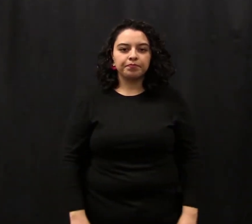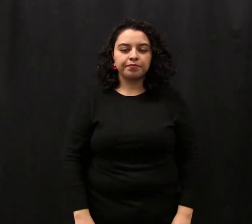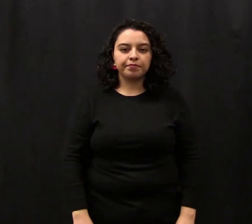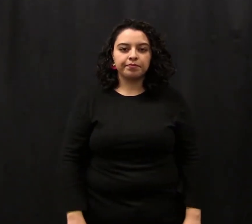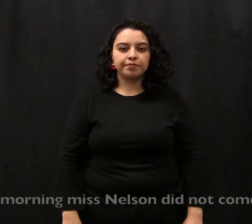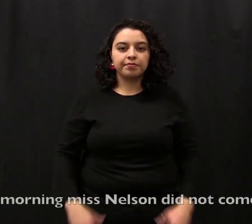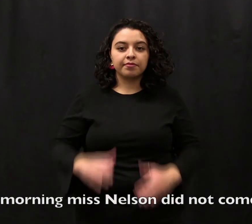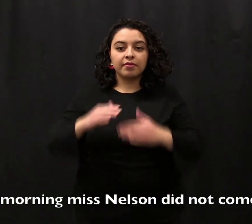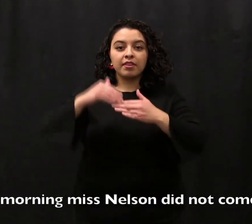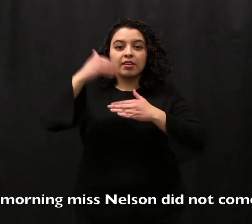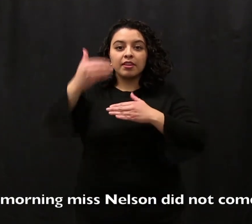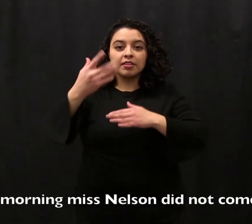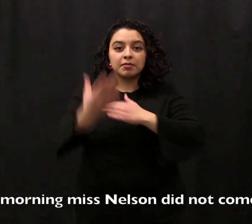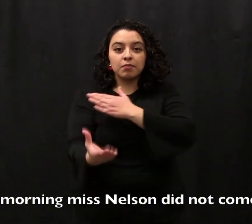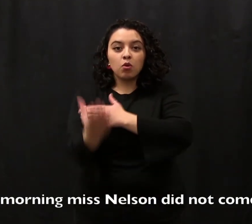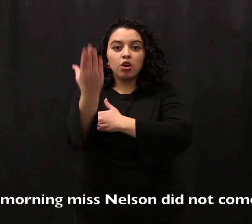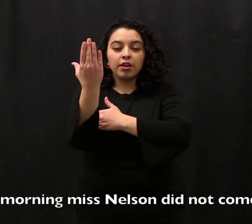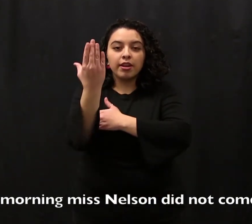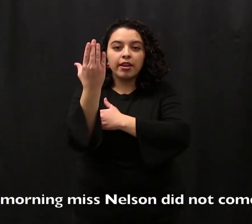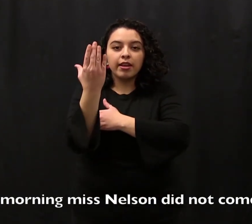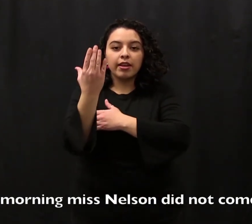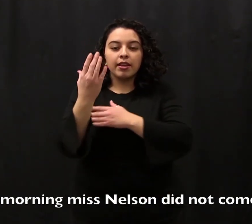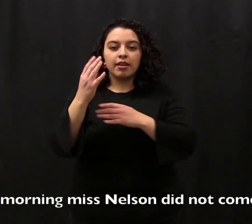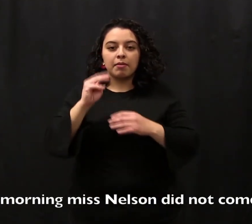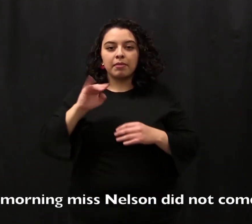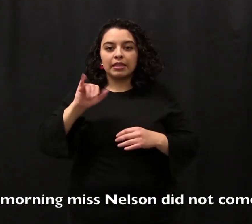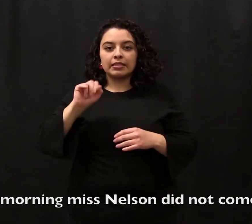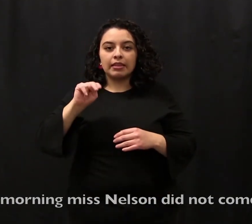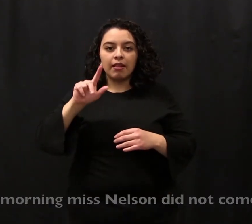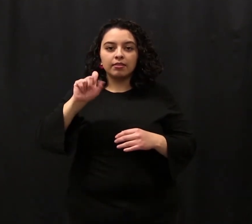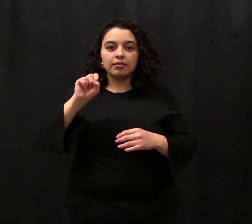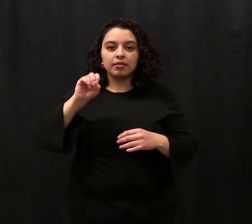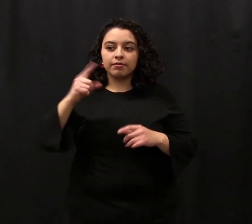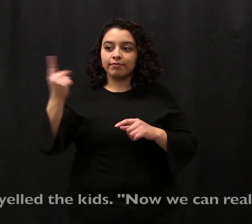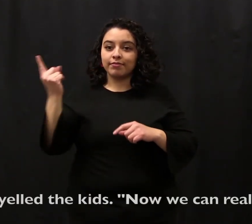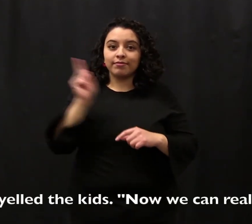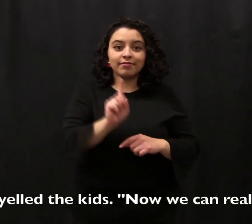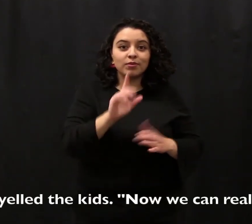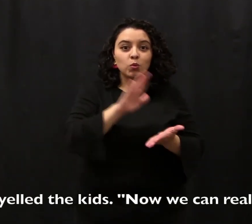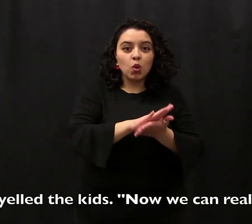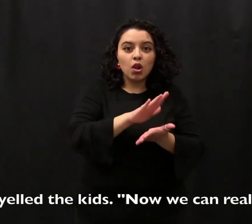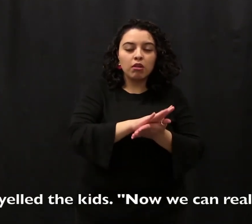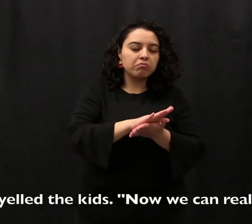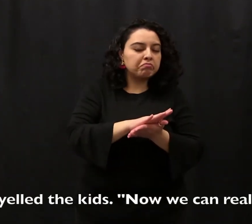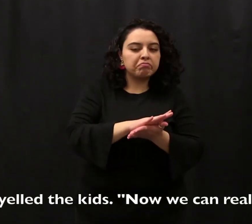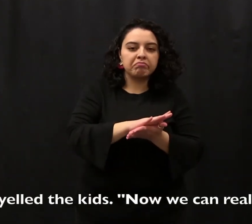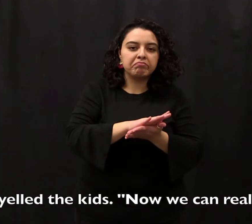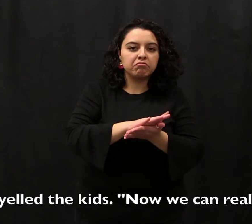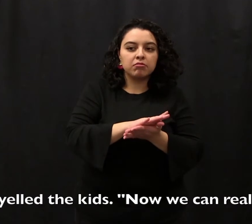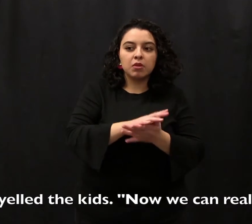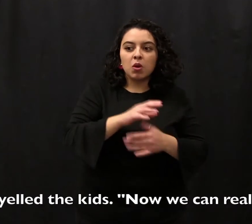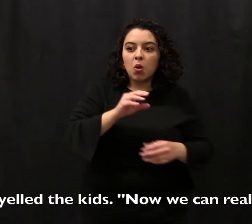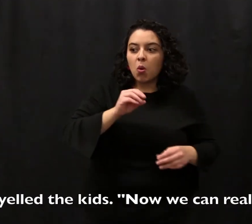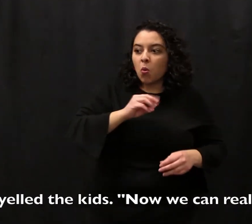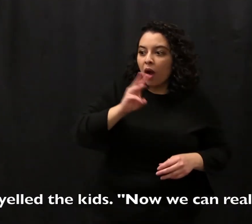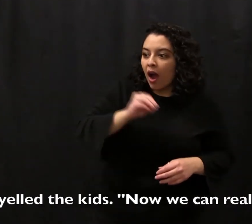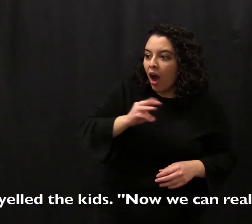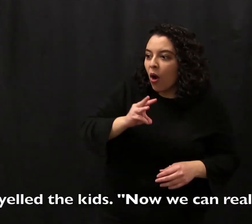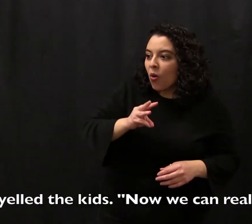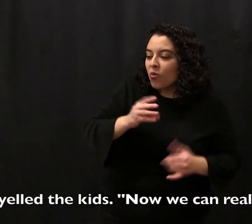The next morning, Miss Nelson did not come to school. Wow, yelled the kids. Now we really act